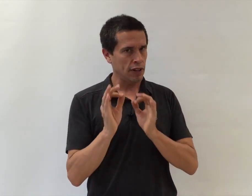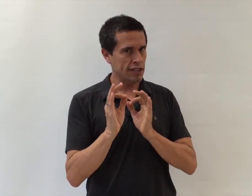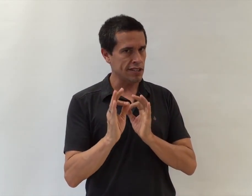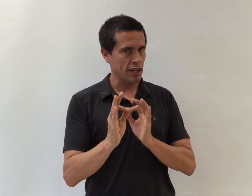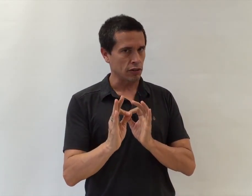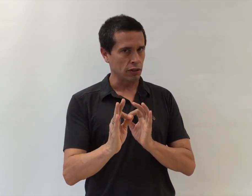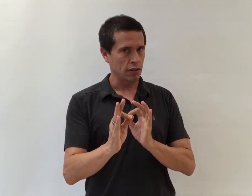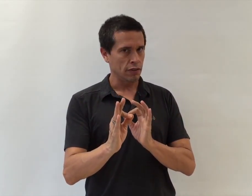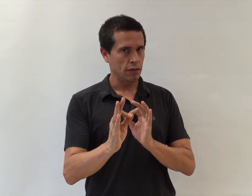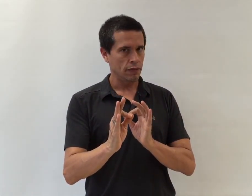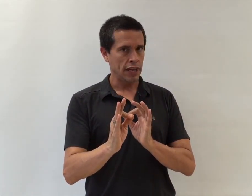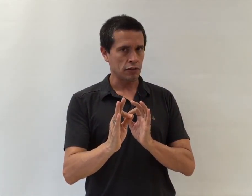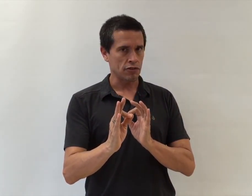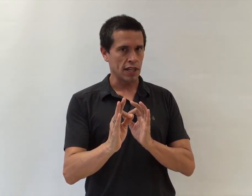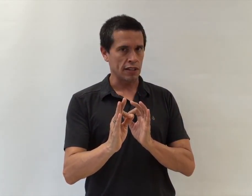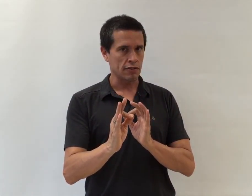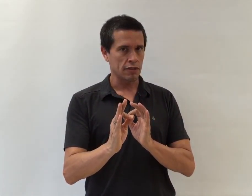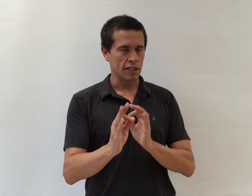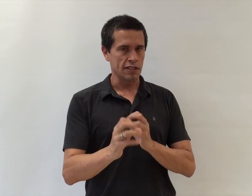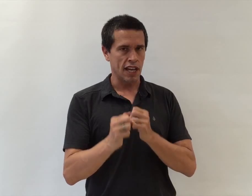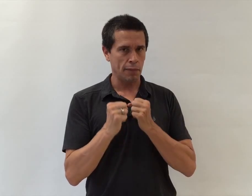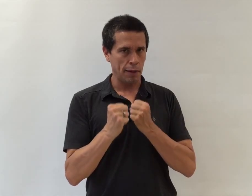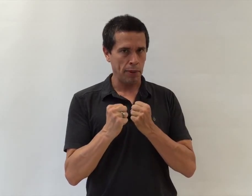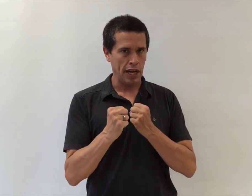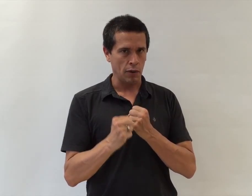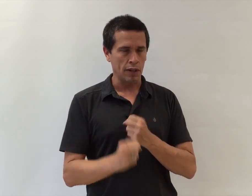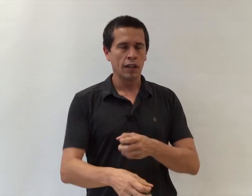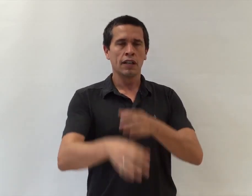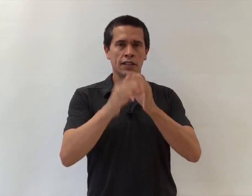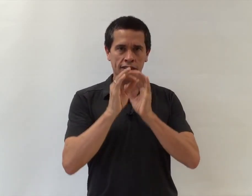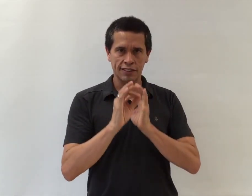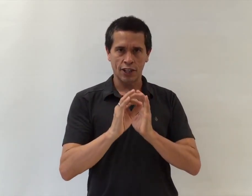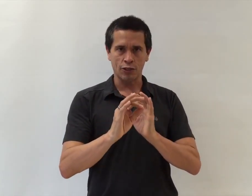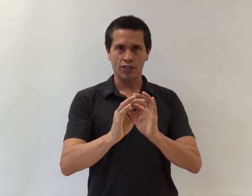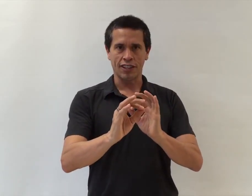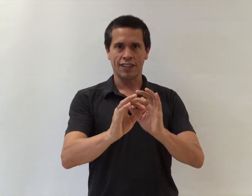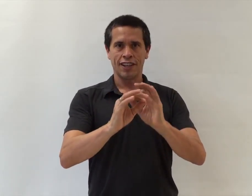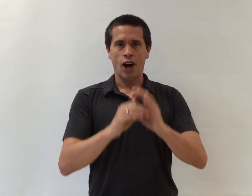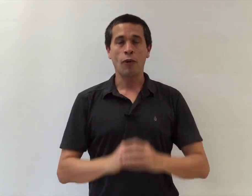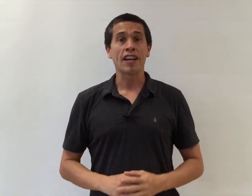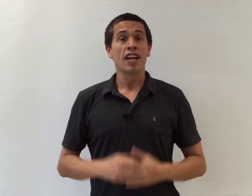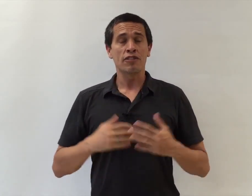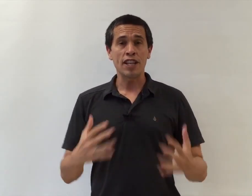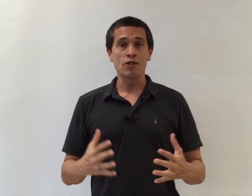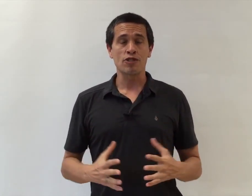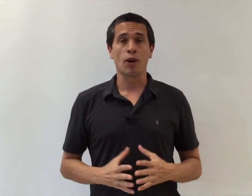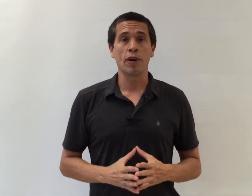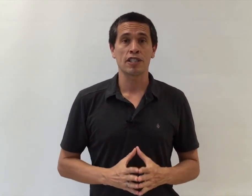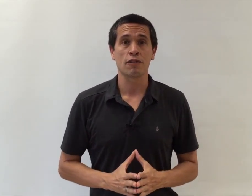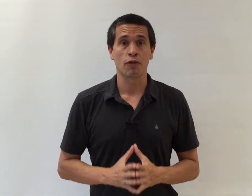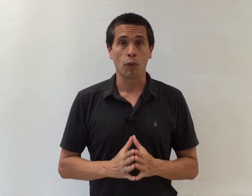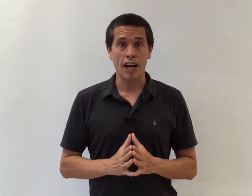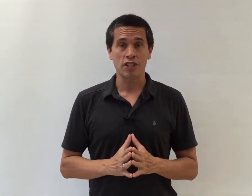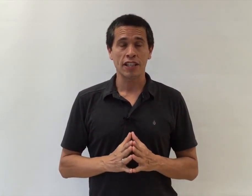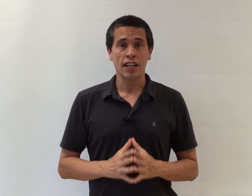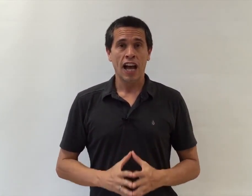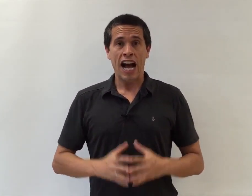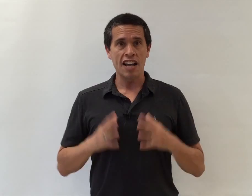very subtle exercise it's not about power subtlety alright thank you so much for watching I